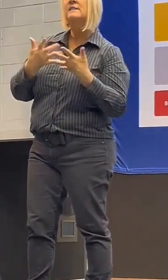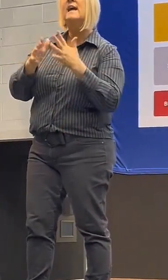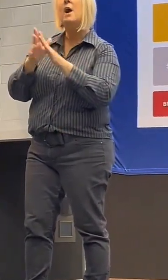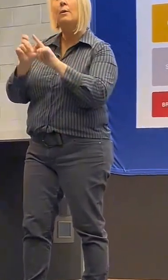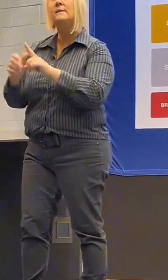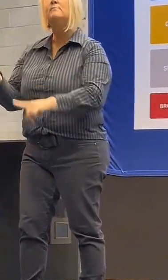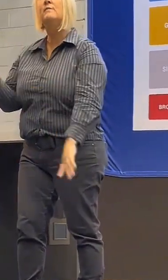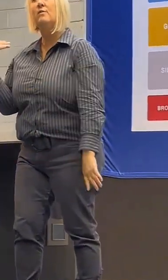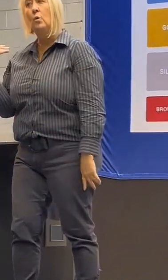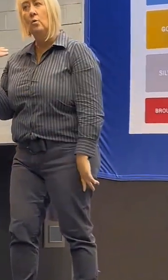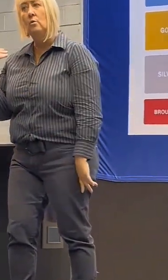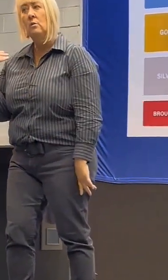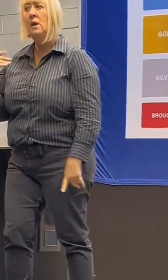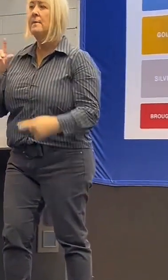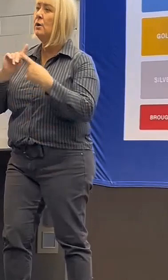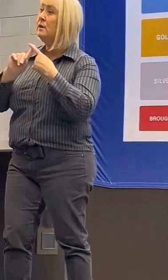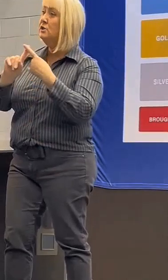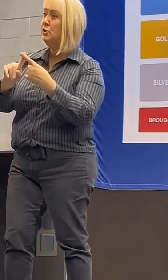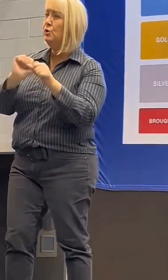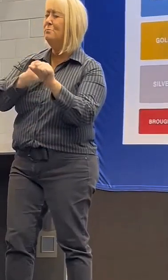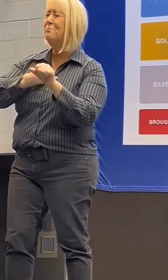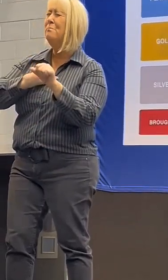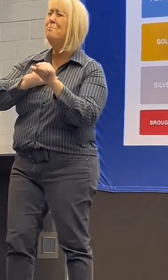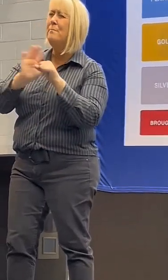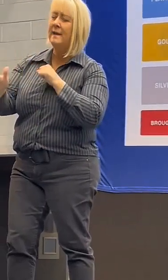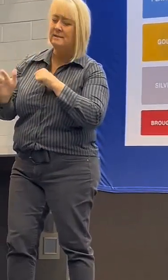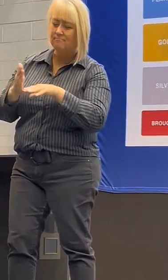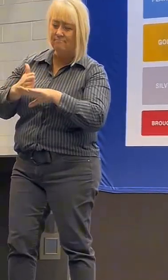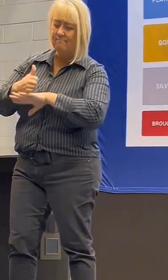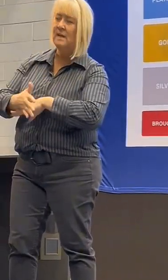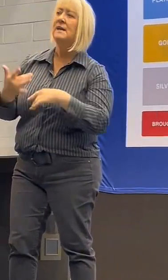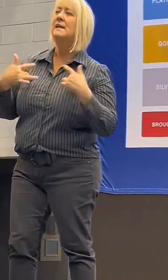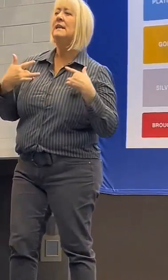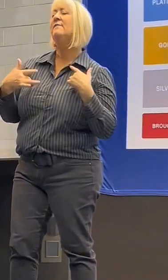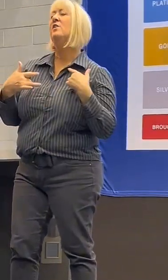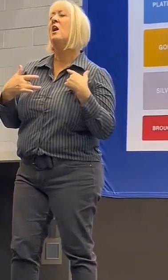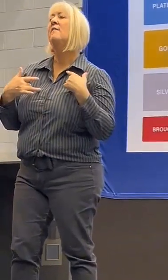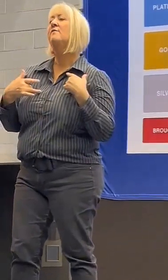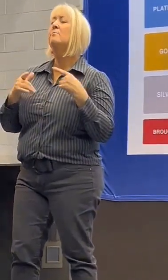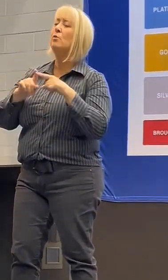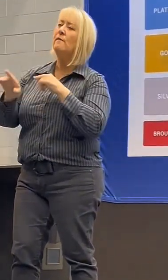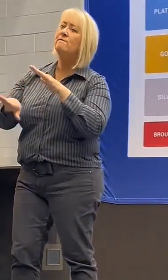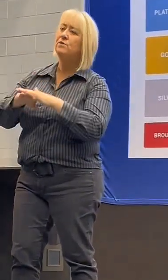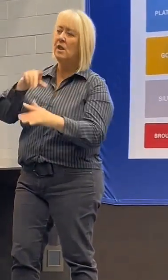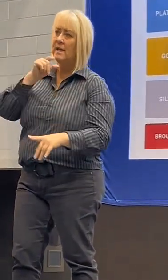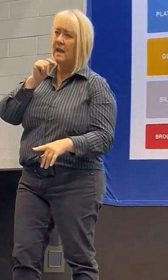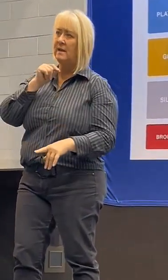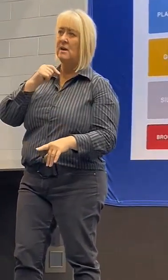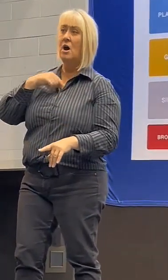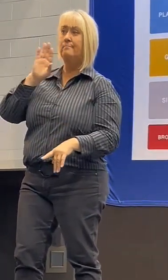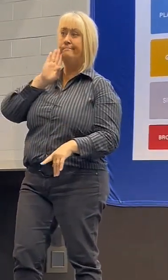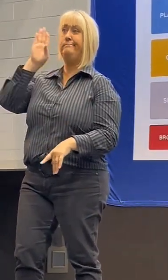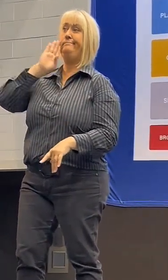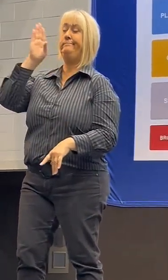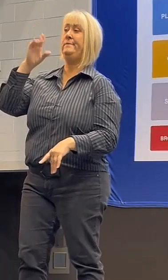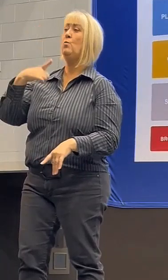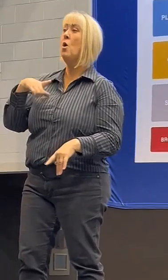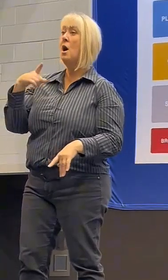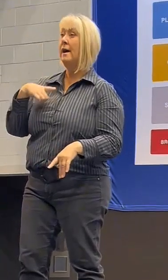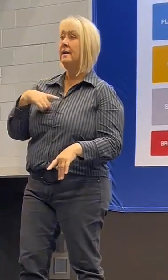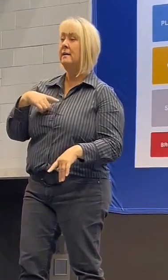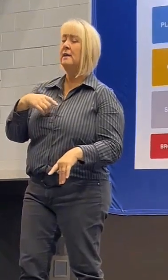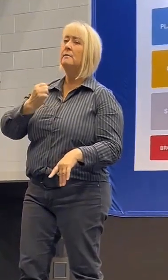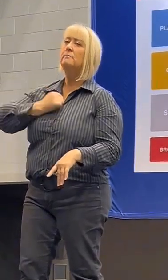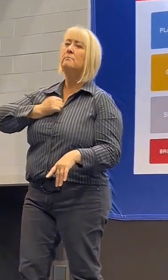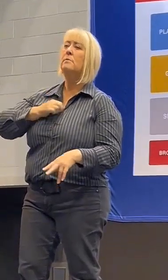but I will continue giving my best effort to live my life to the fullest. I'm speaking up, as it's my wish that future